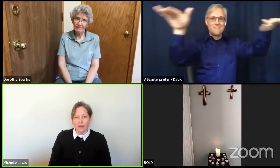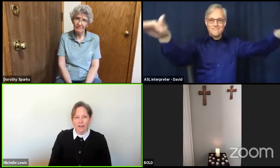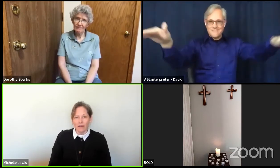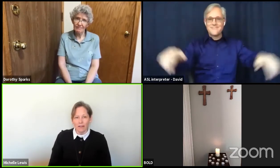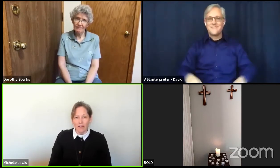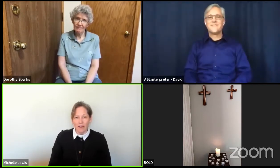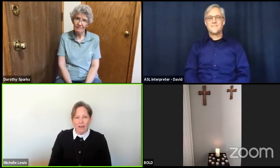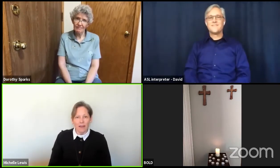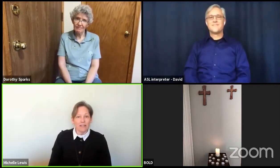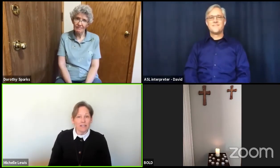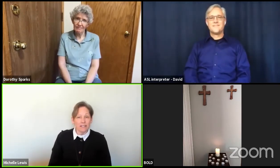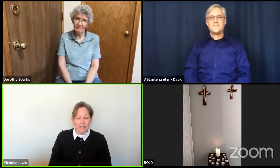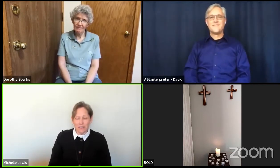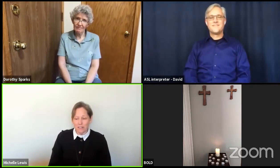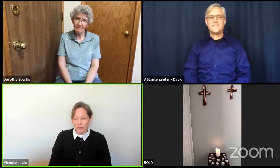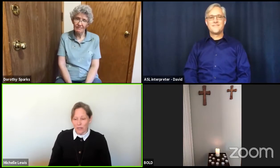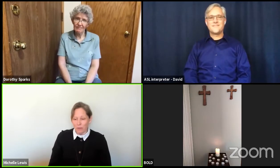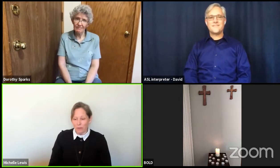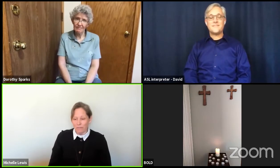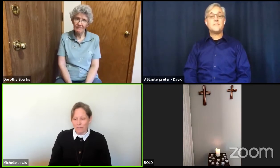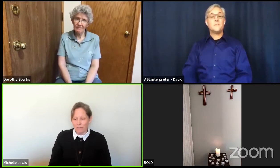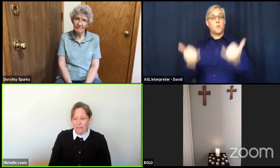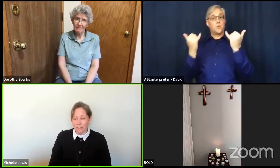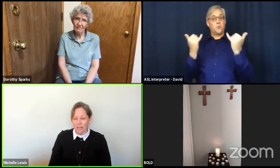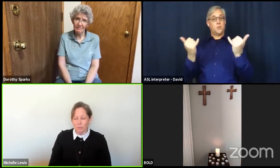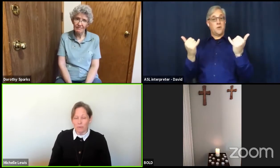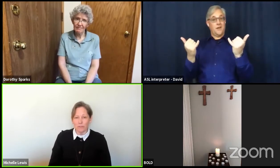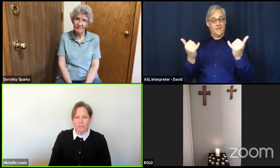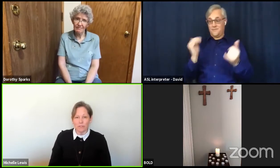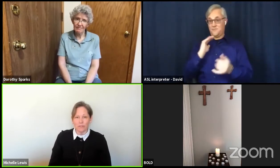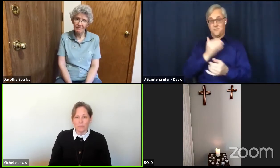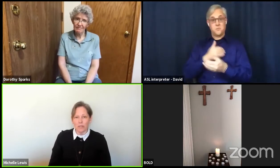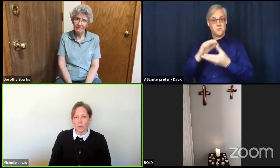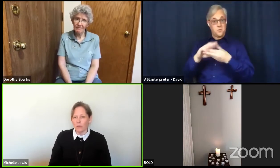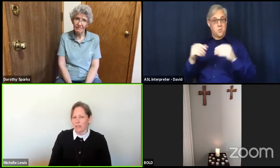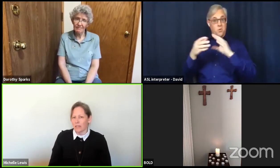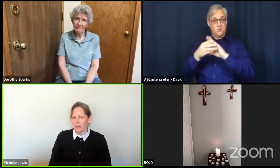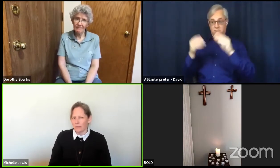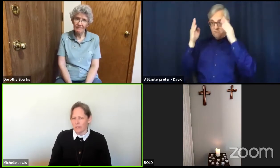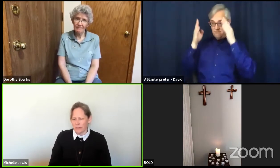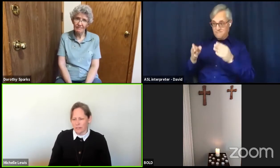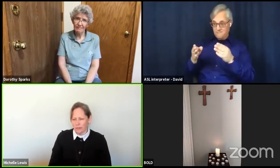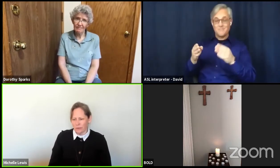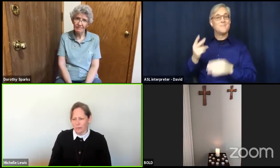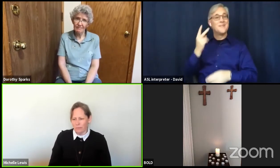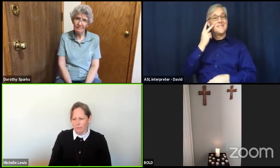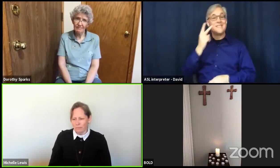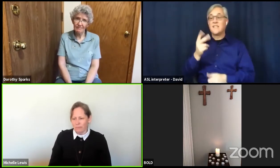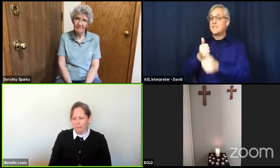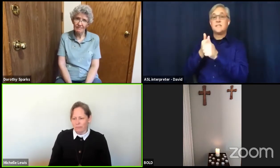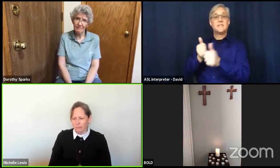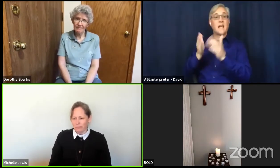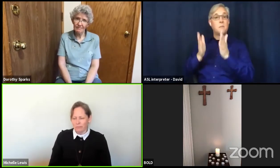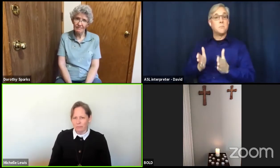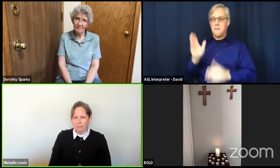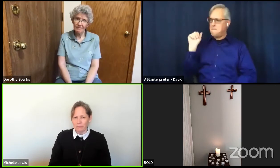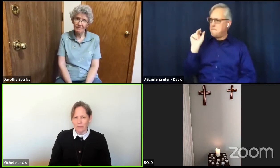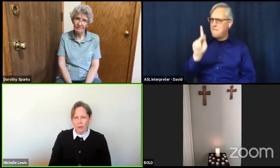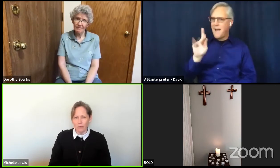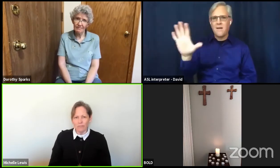And in today's story, we find the disciples doing what they used to do. They were fishing.